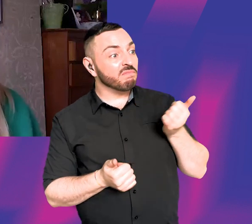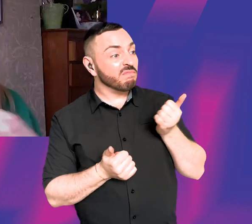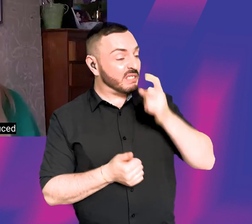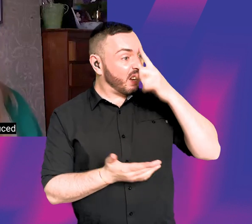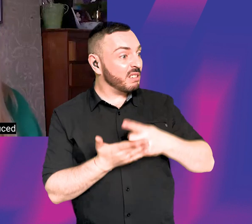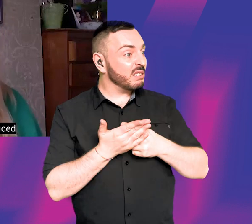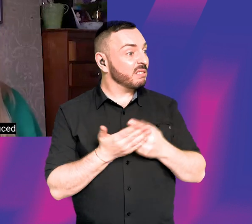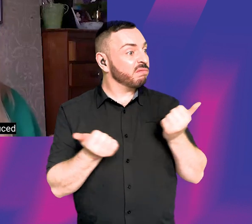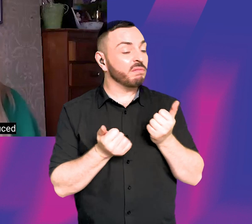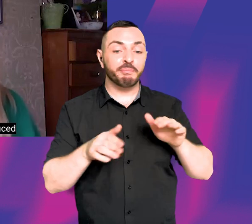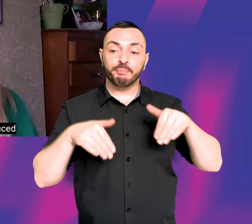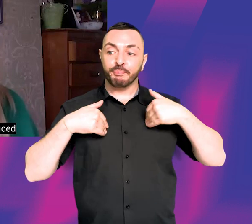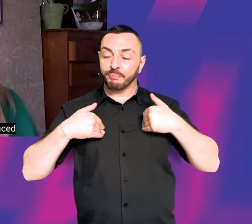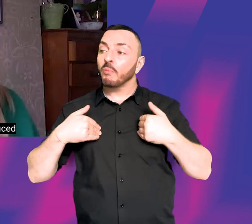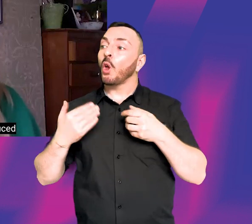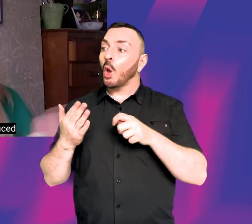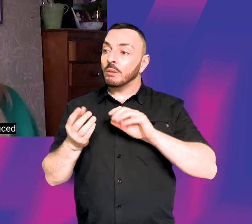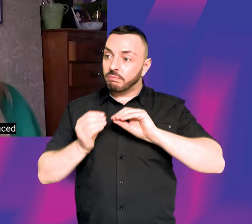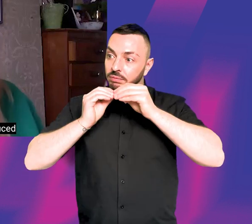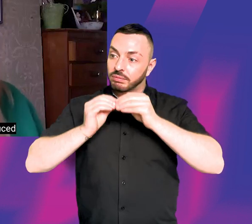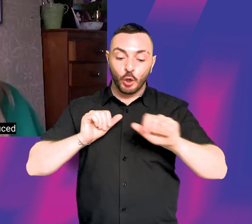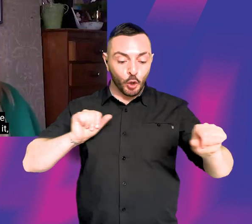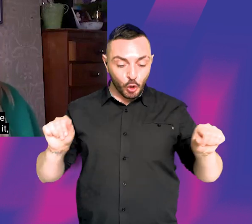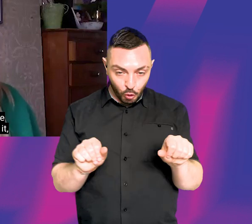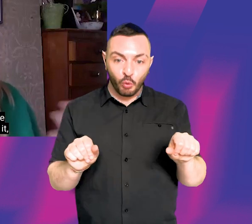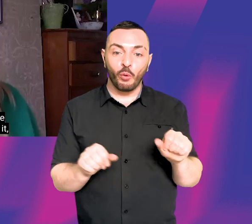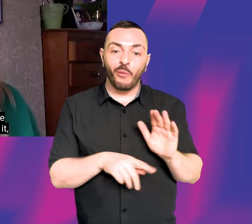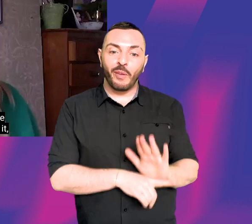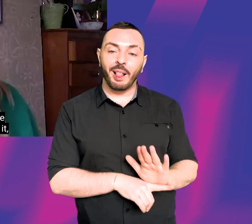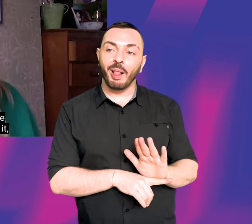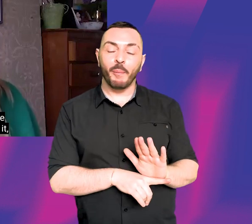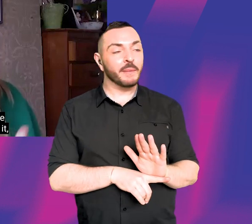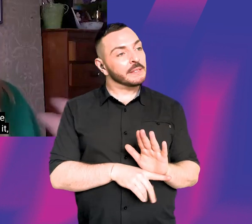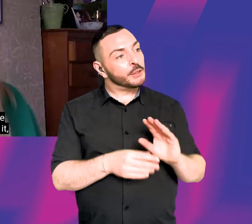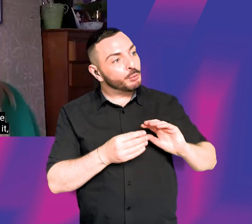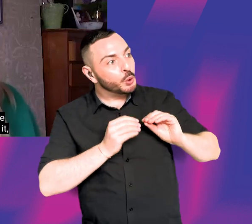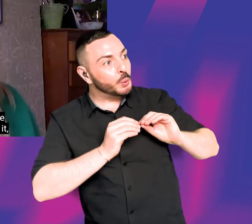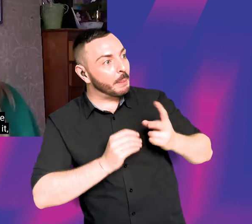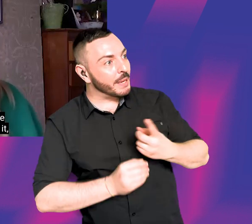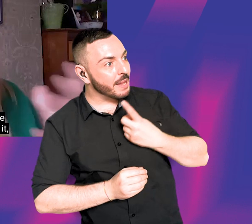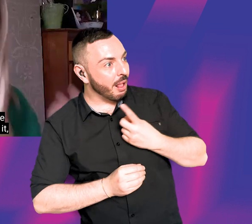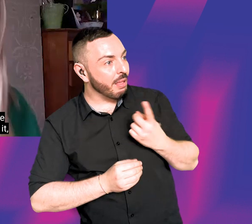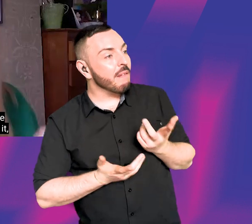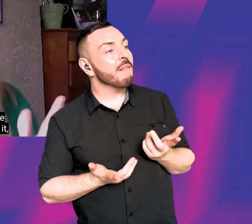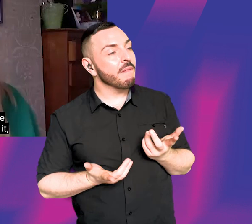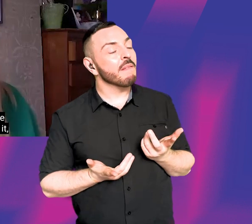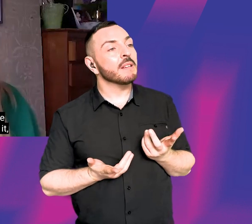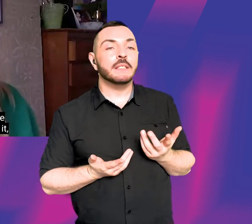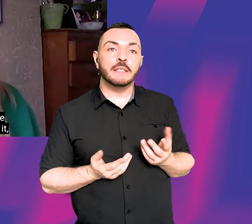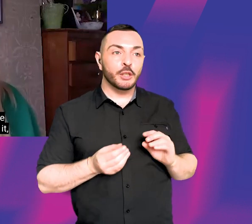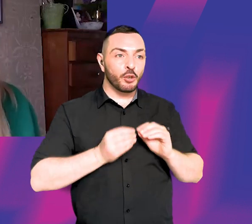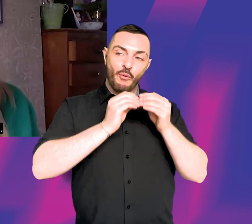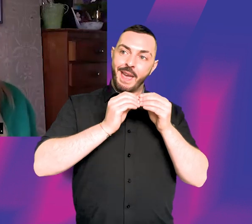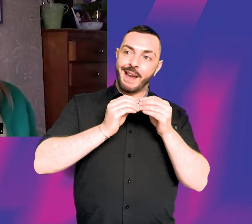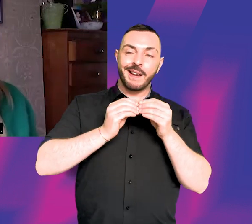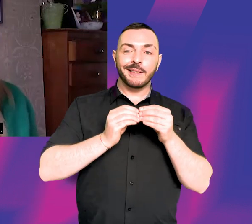edited it, submitted it to festivals, had to do all of that, like, because I co produced it, you know, like had to, to do all of that effort to like, come up with a piece of work